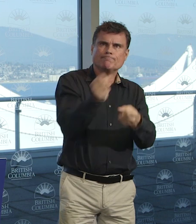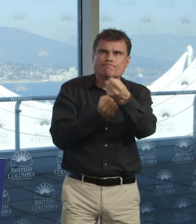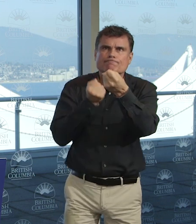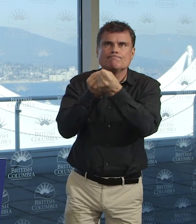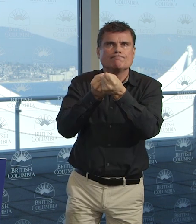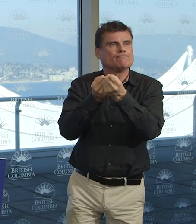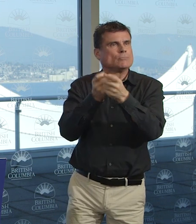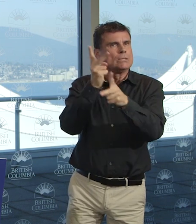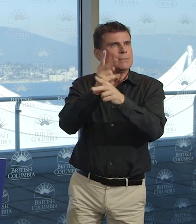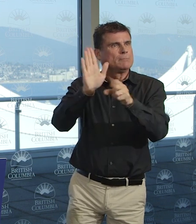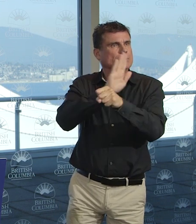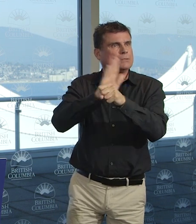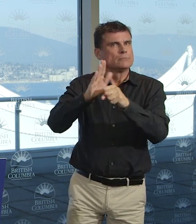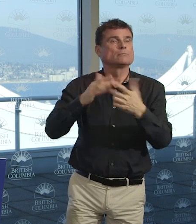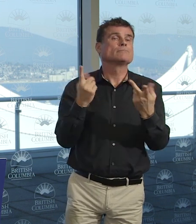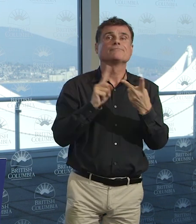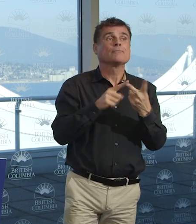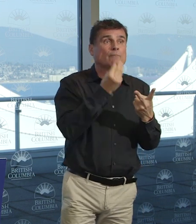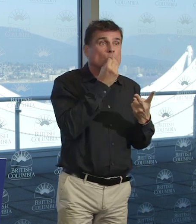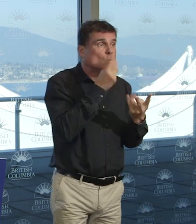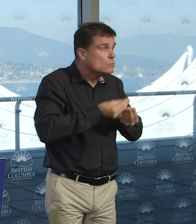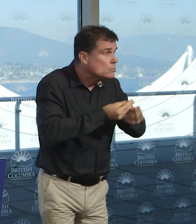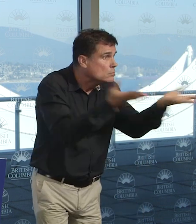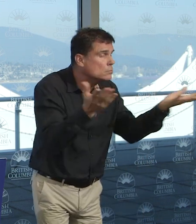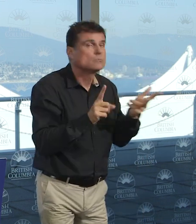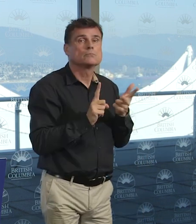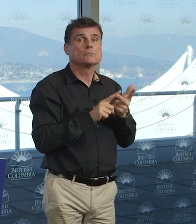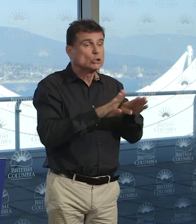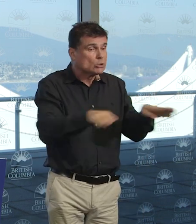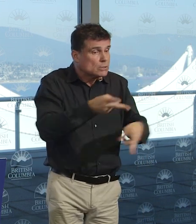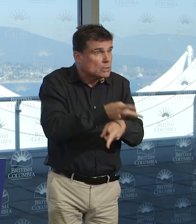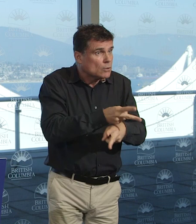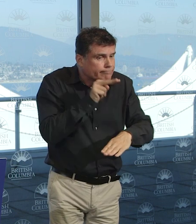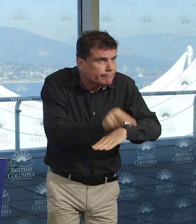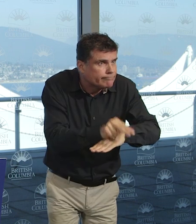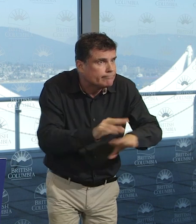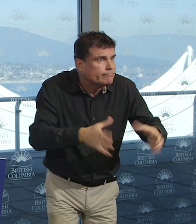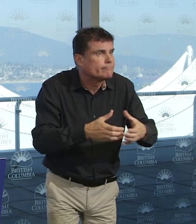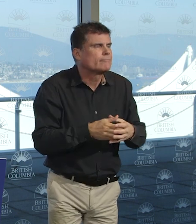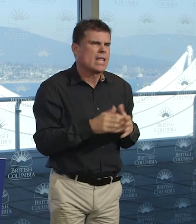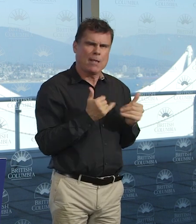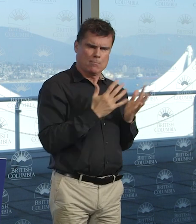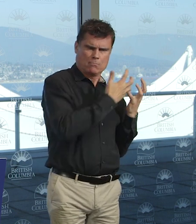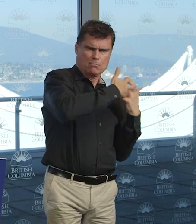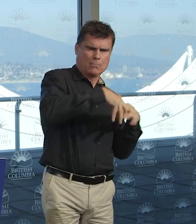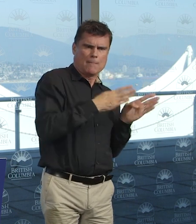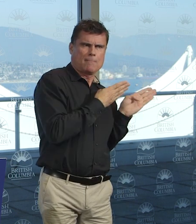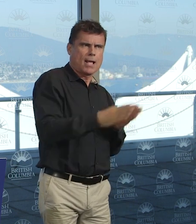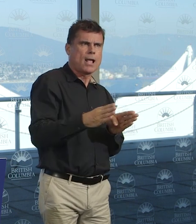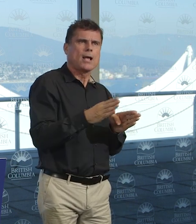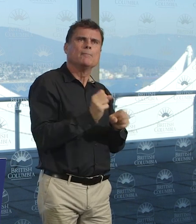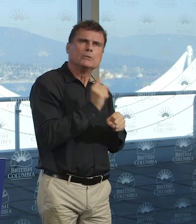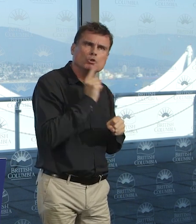make sure we have childcare and details around our childcare strategy to support our essential workers will be coming out very